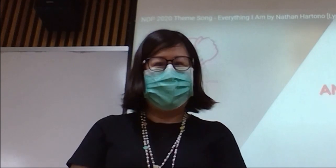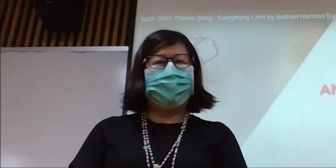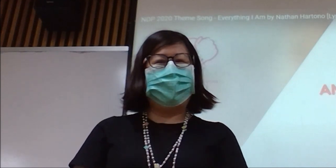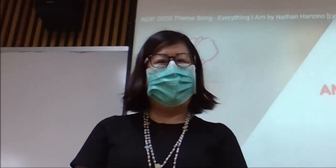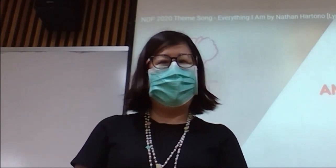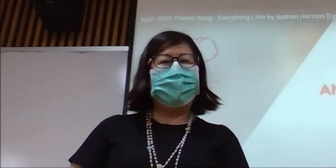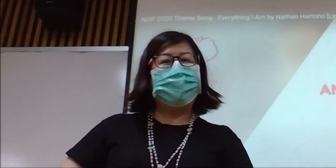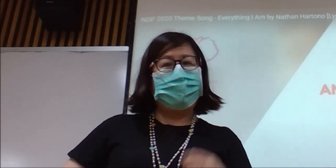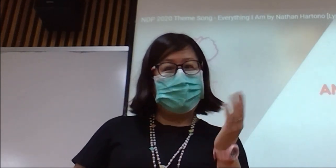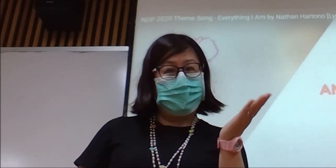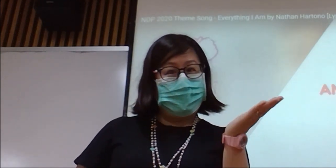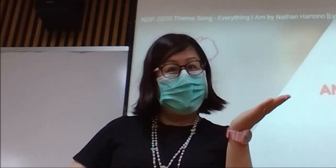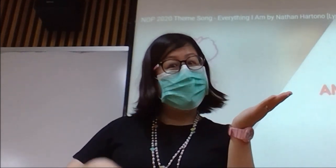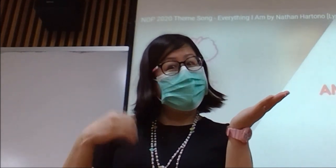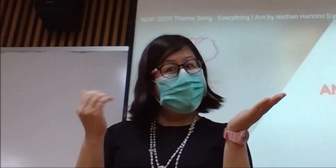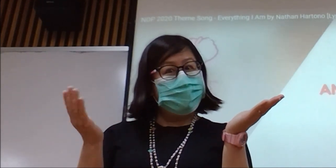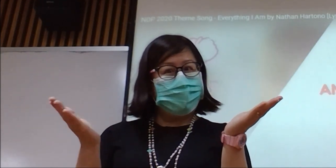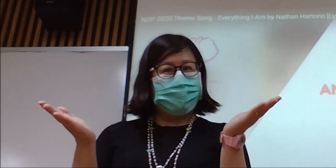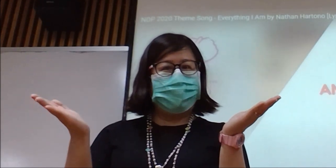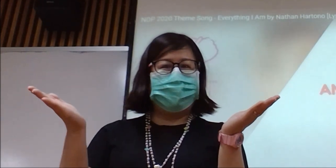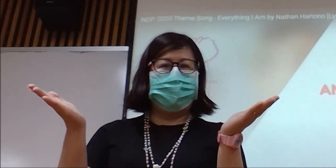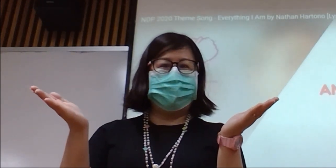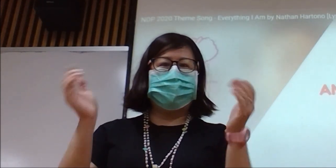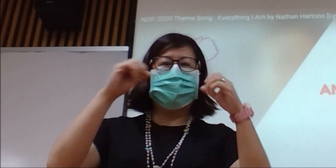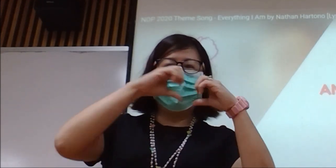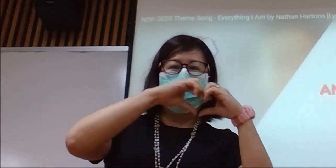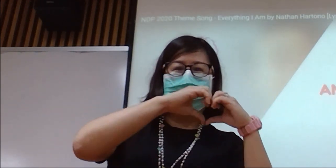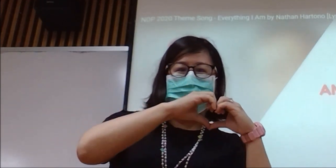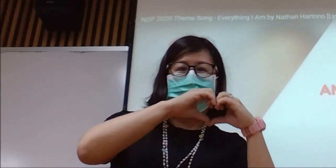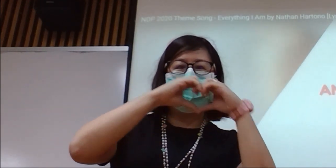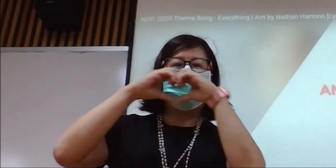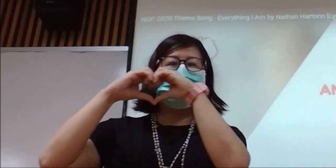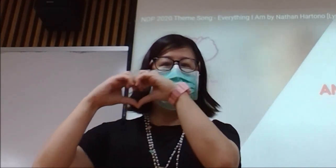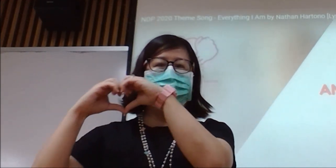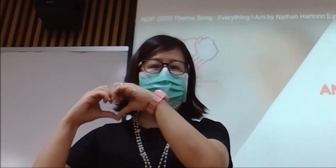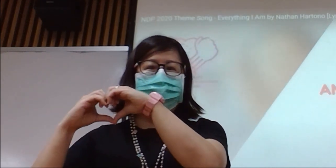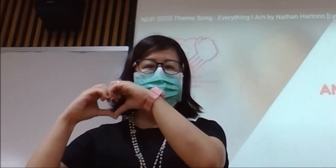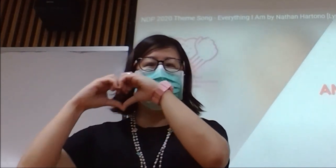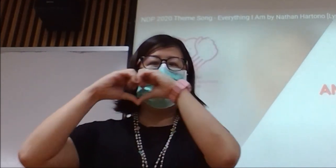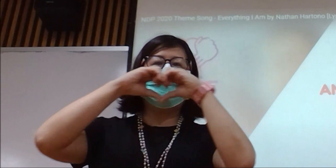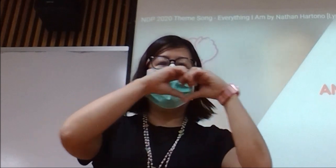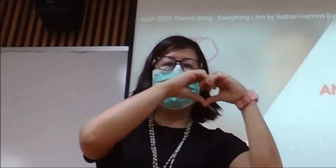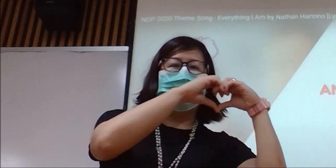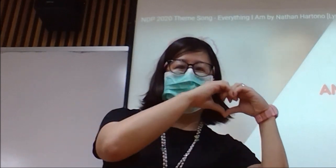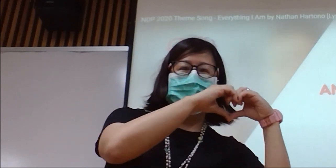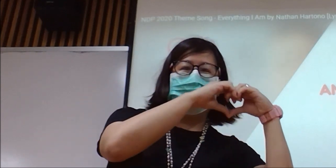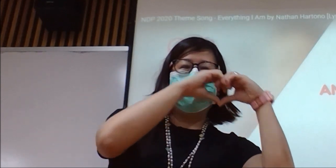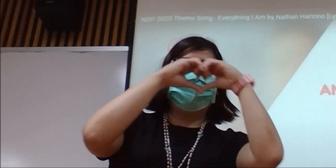And in each other fill me